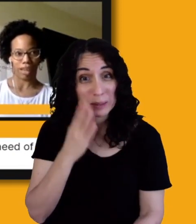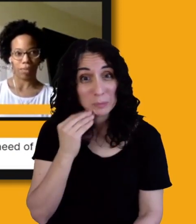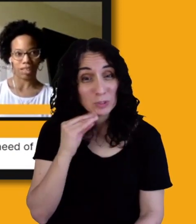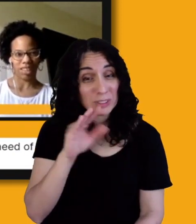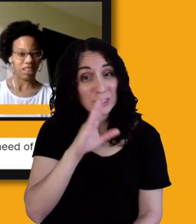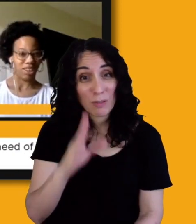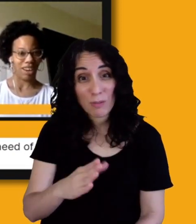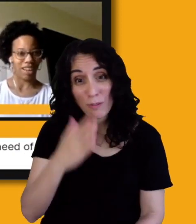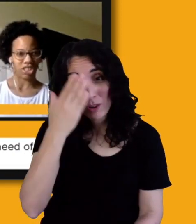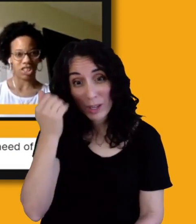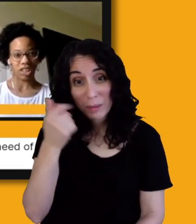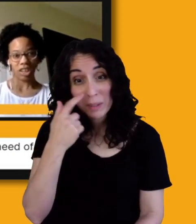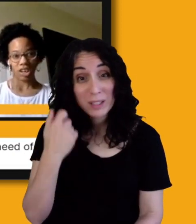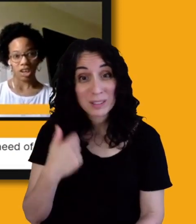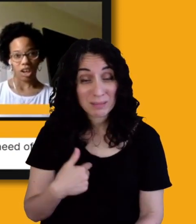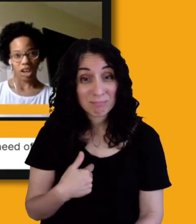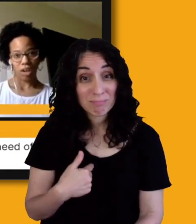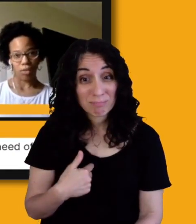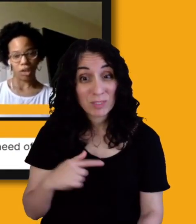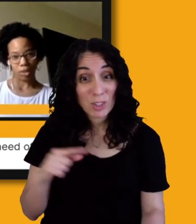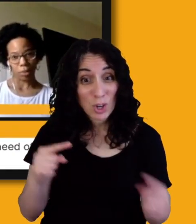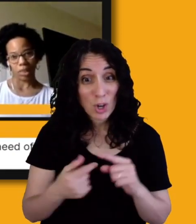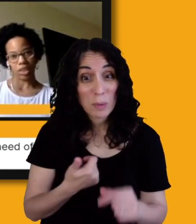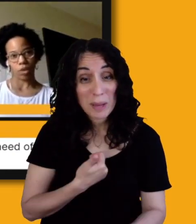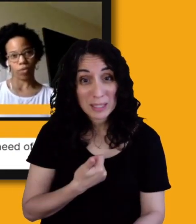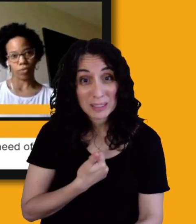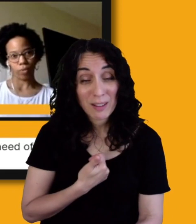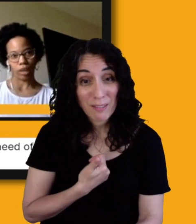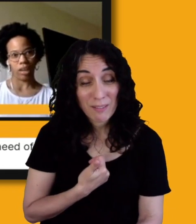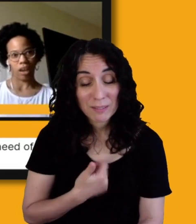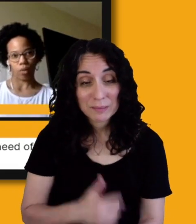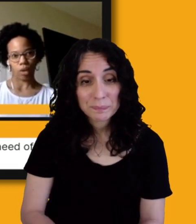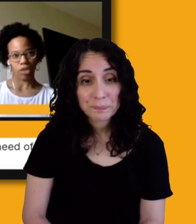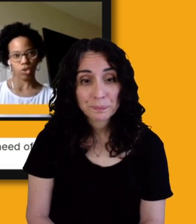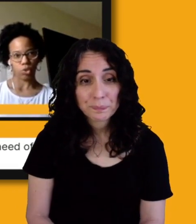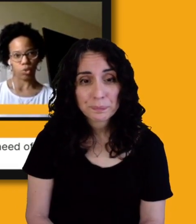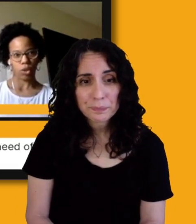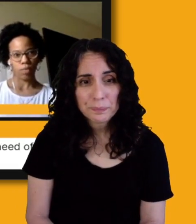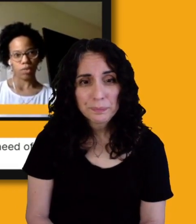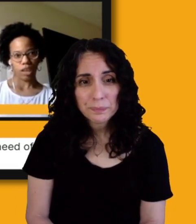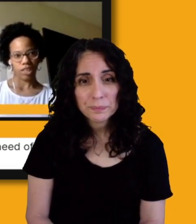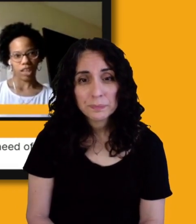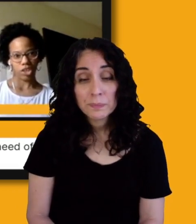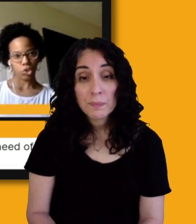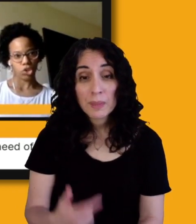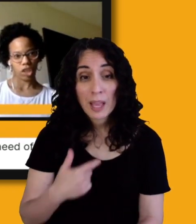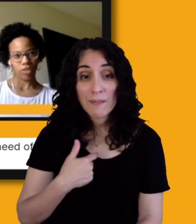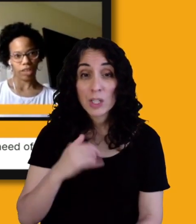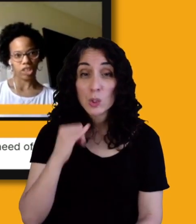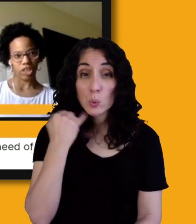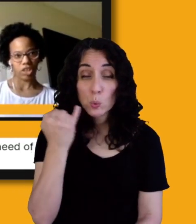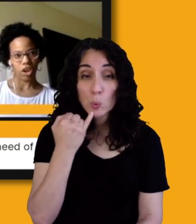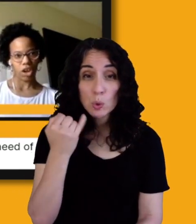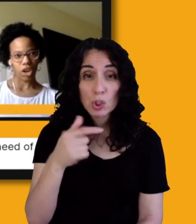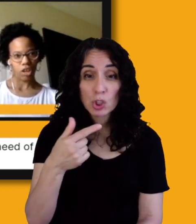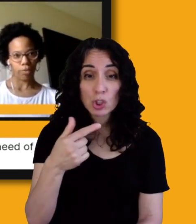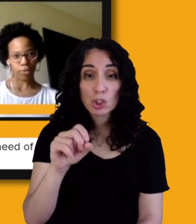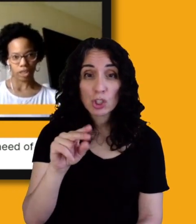because I did actually, um, hurt myself when I went to, there's a juice generation on Prince